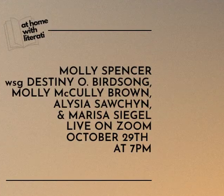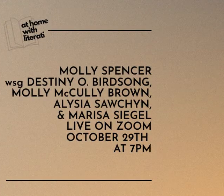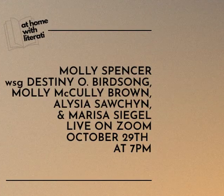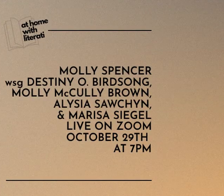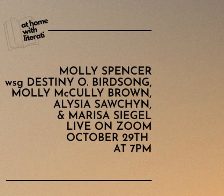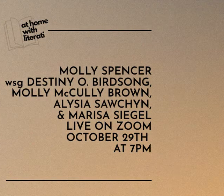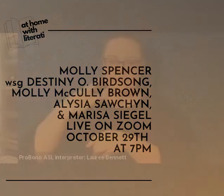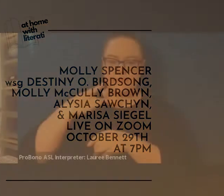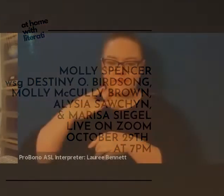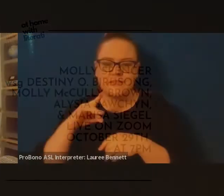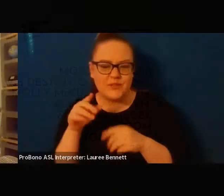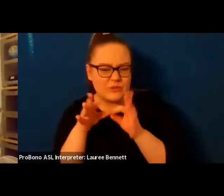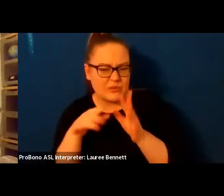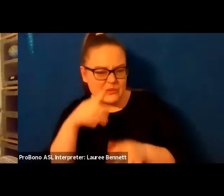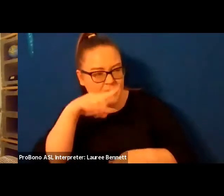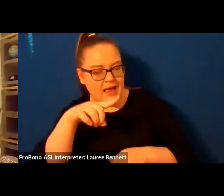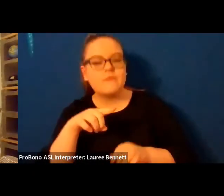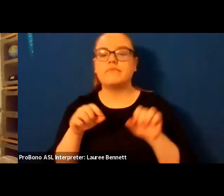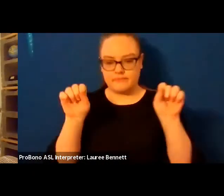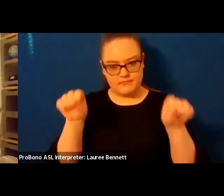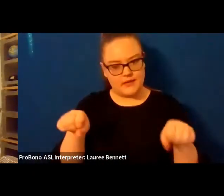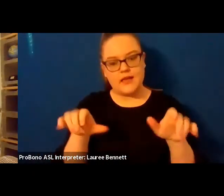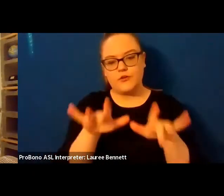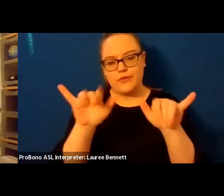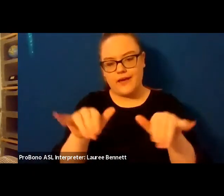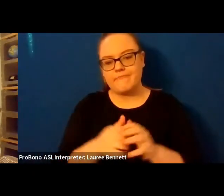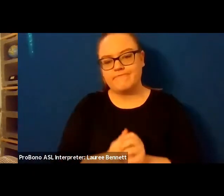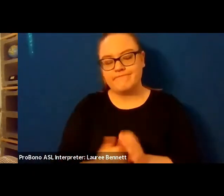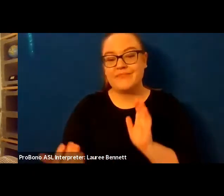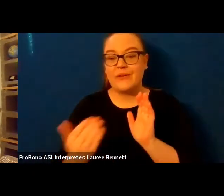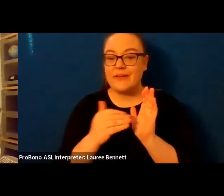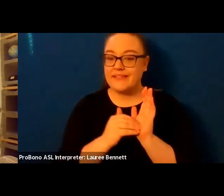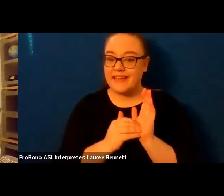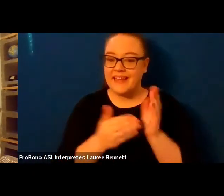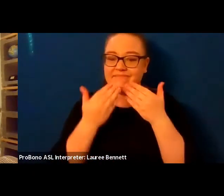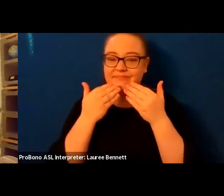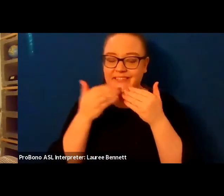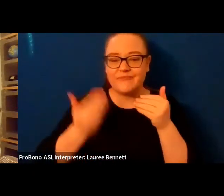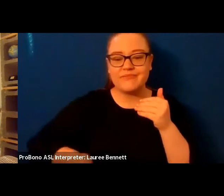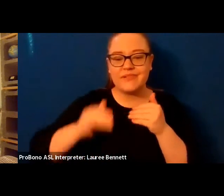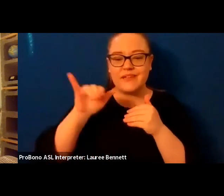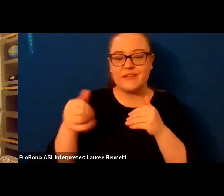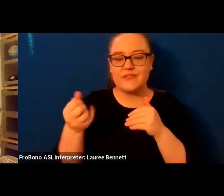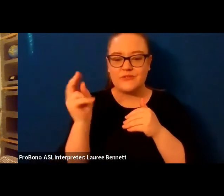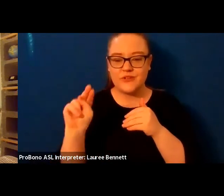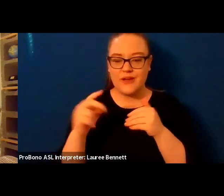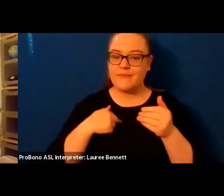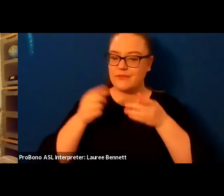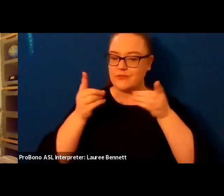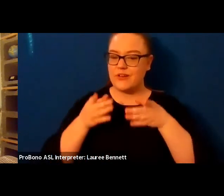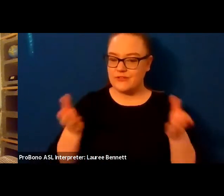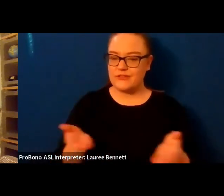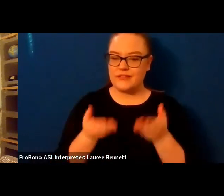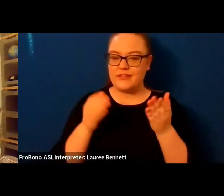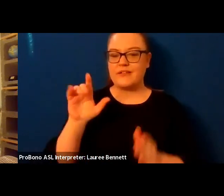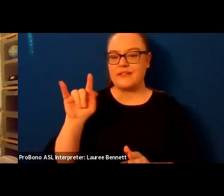good evening welcome i'm john i'm the event director at literati bookstore we're pleased to welcome molly